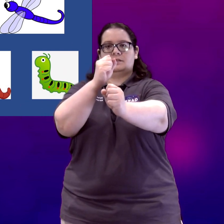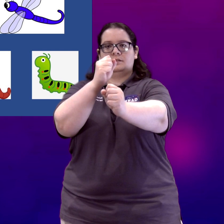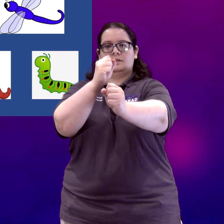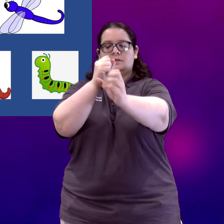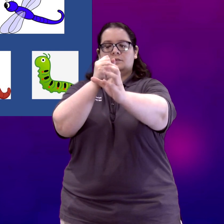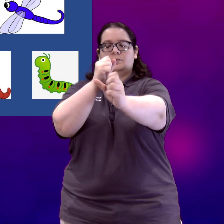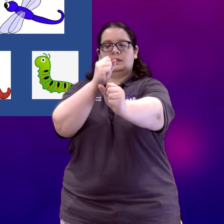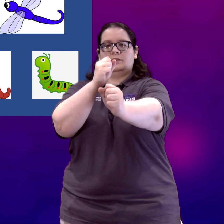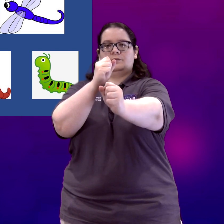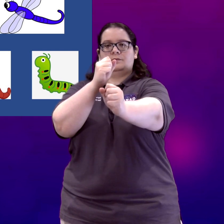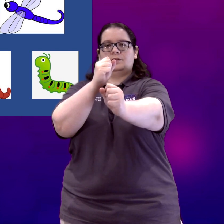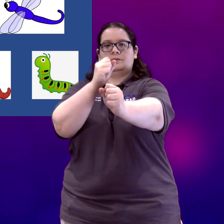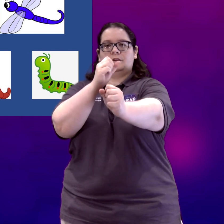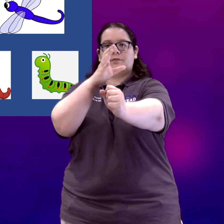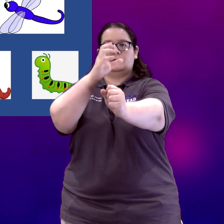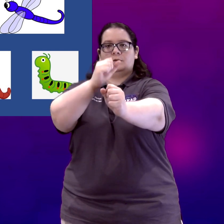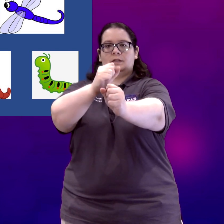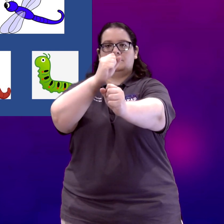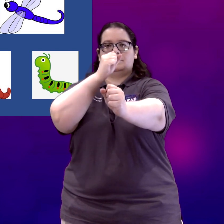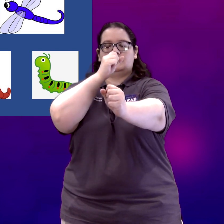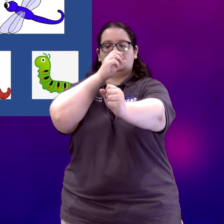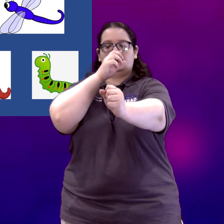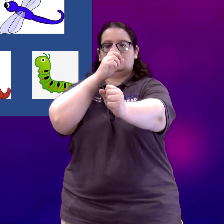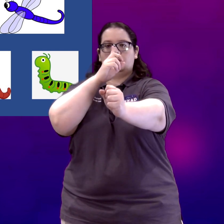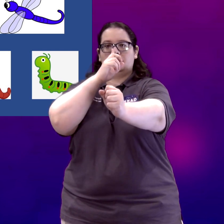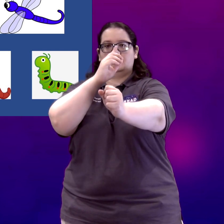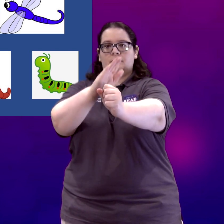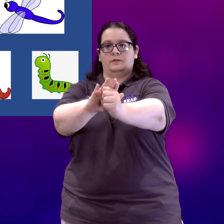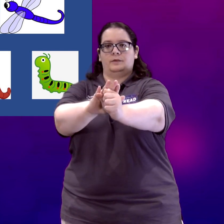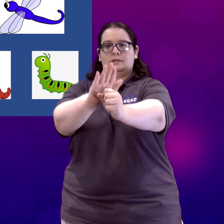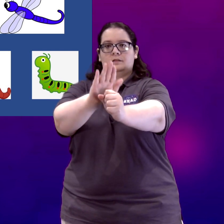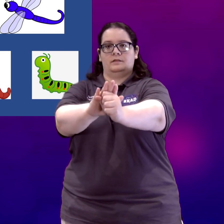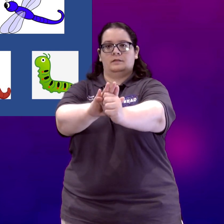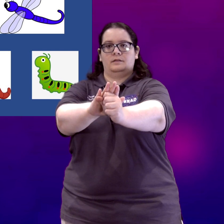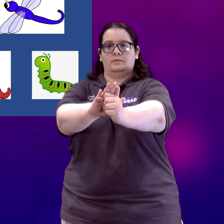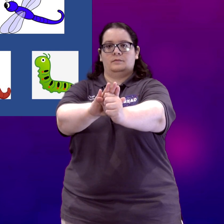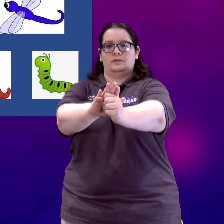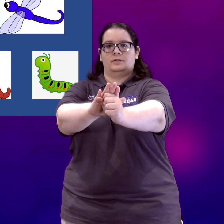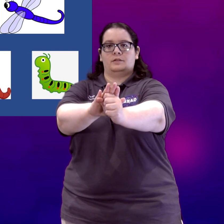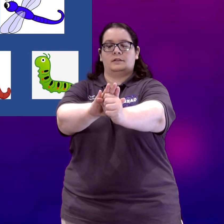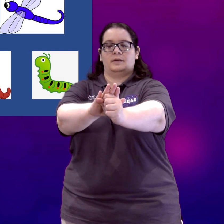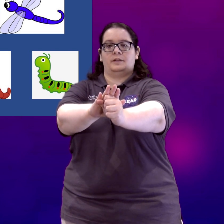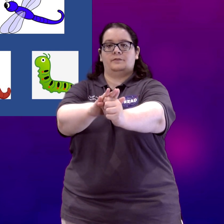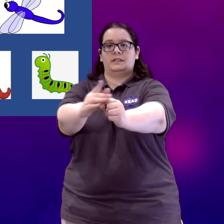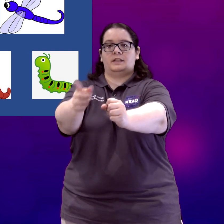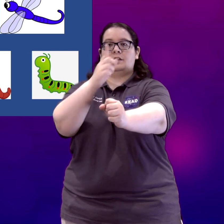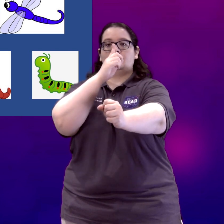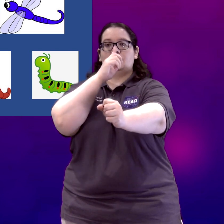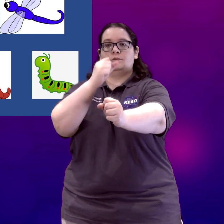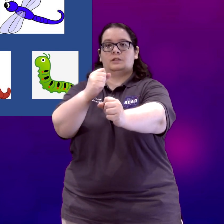hold one out further in front of you, one in between you, between your non-dominant fist and your nose,